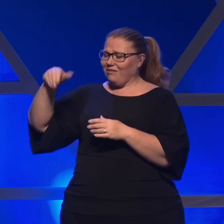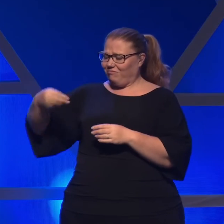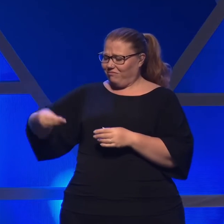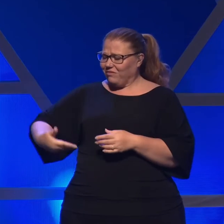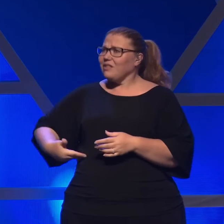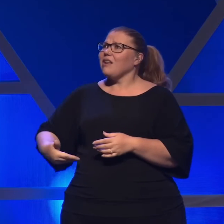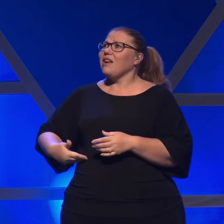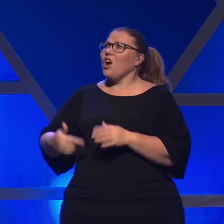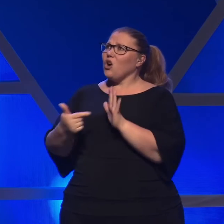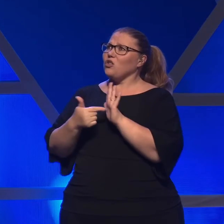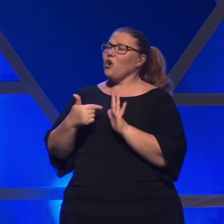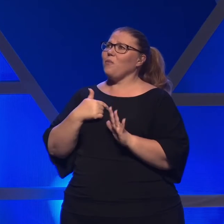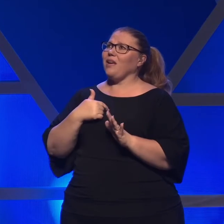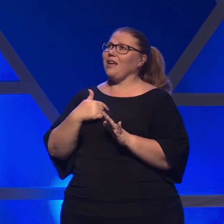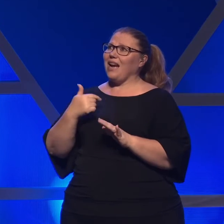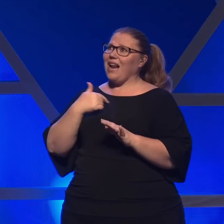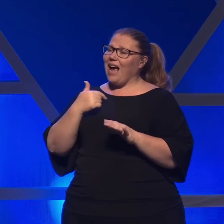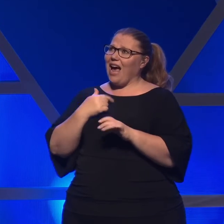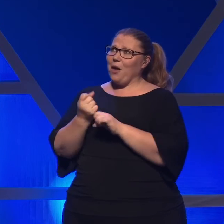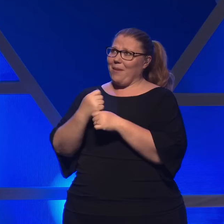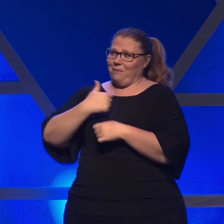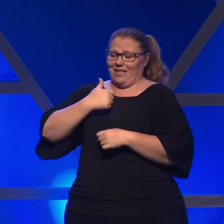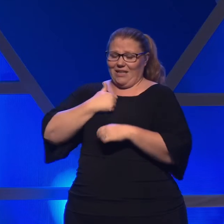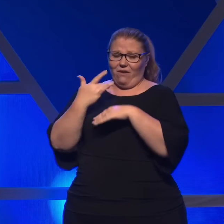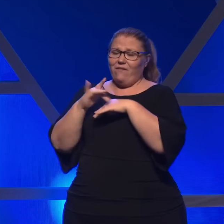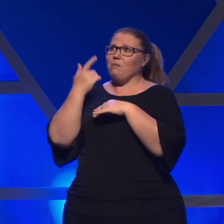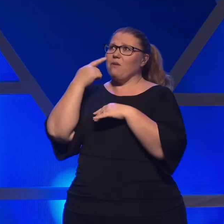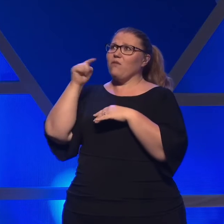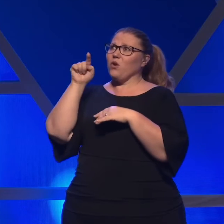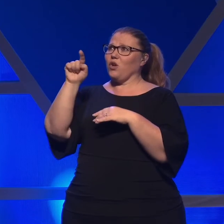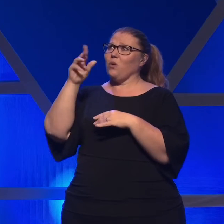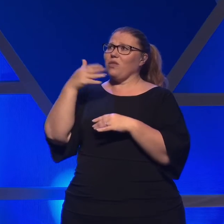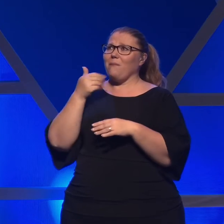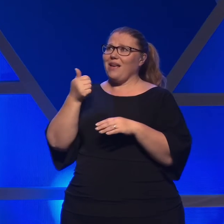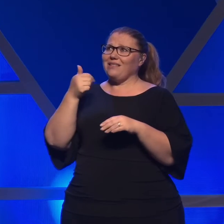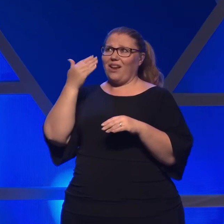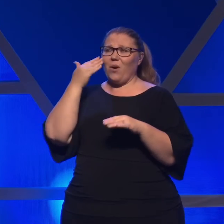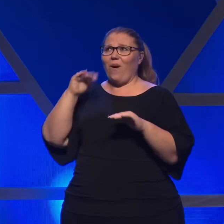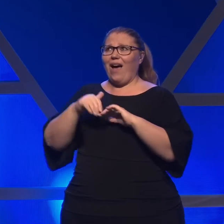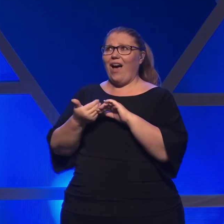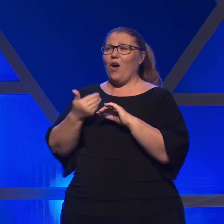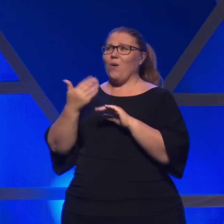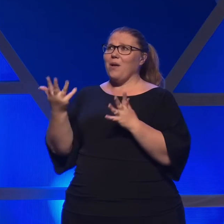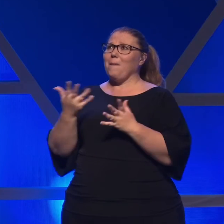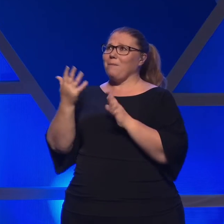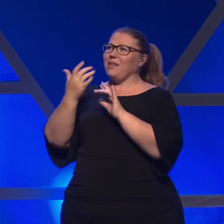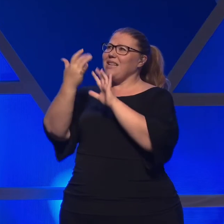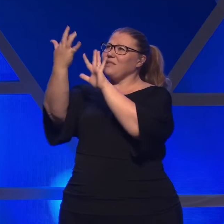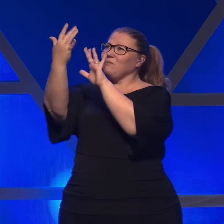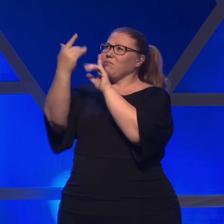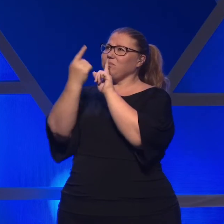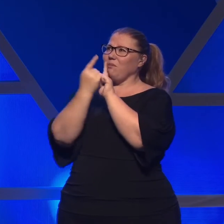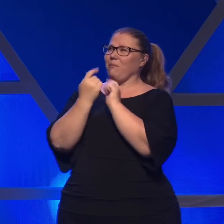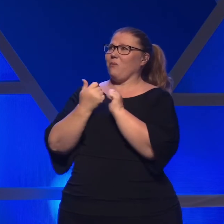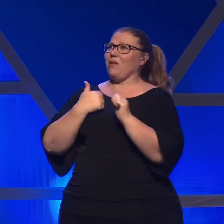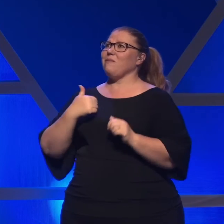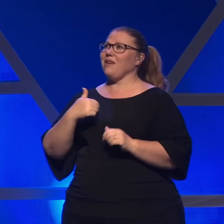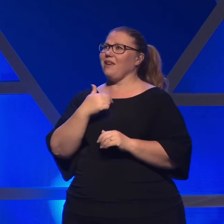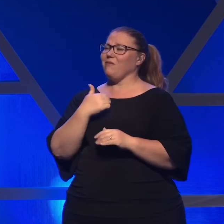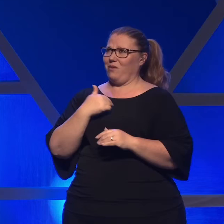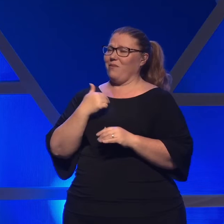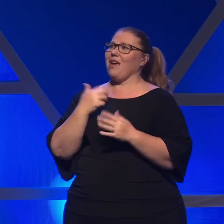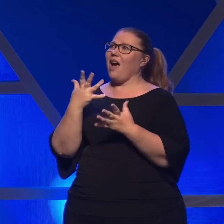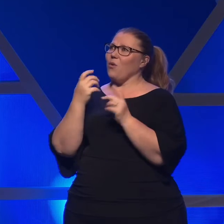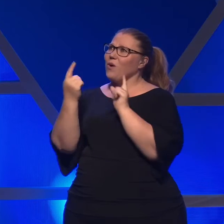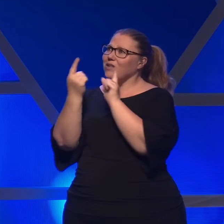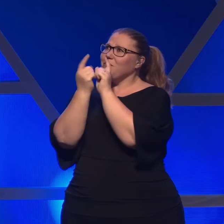I make myself available to you, as best I know how, please meet with me. For, Lord, you know I long to meet with you.